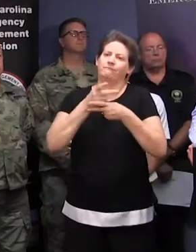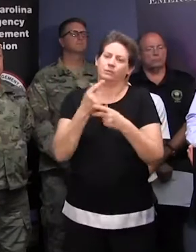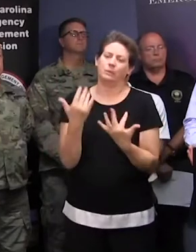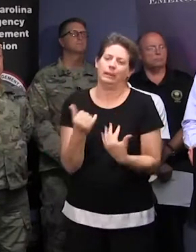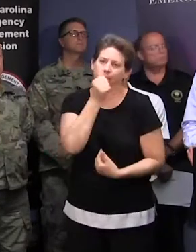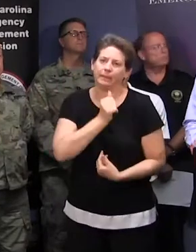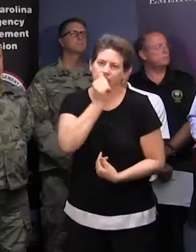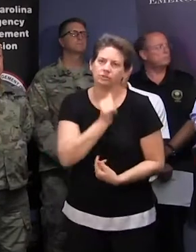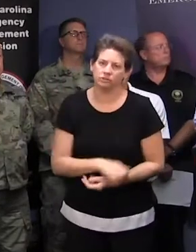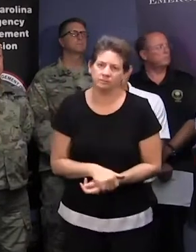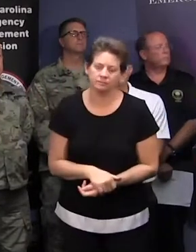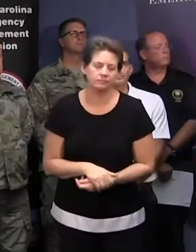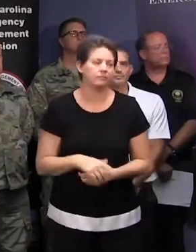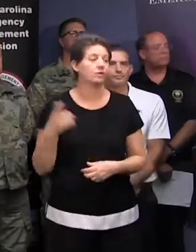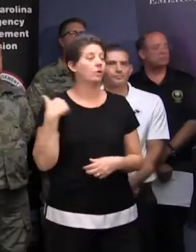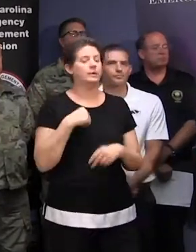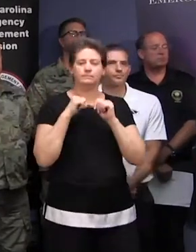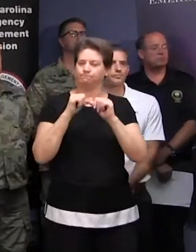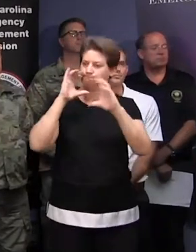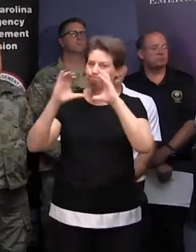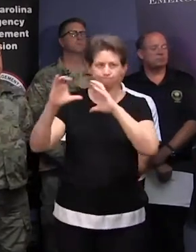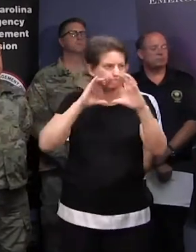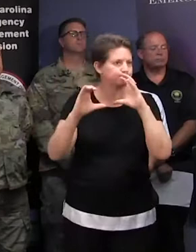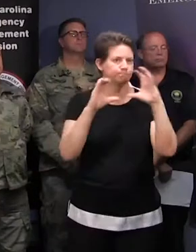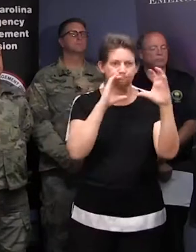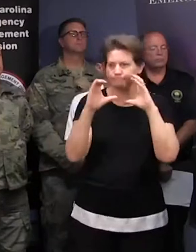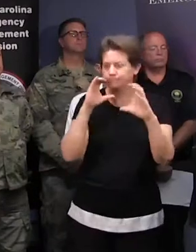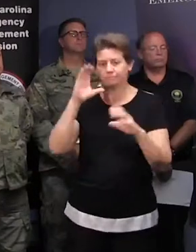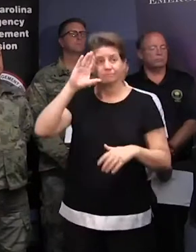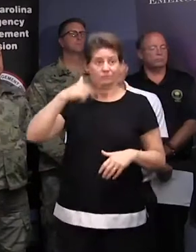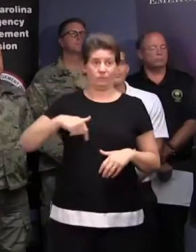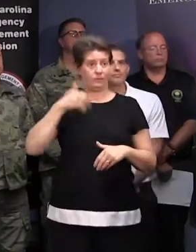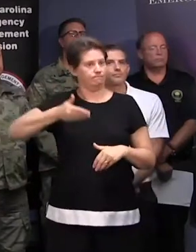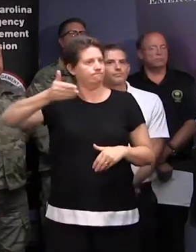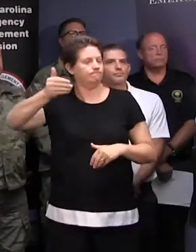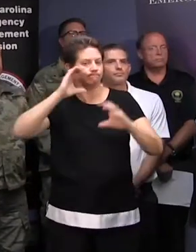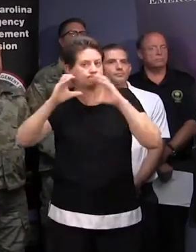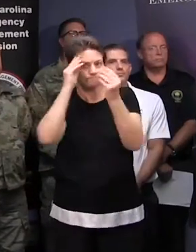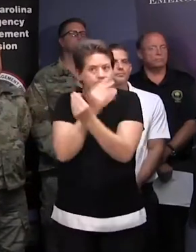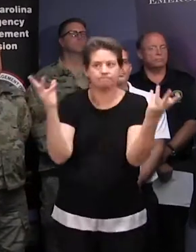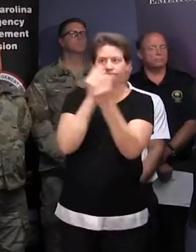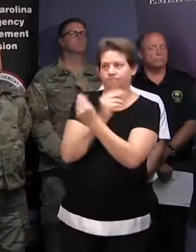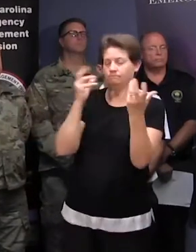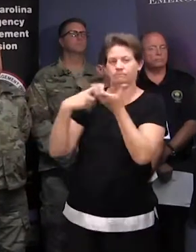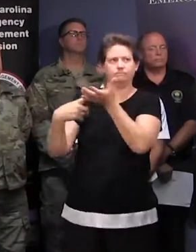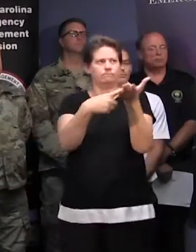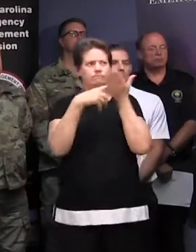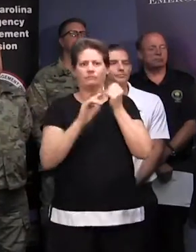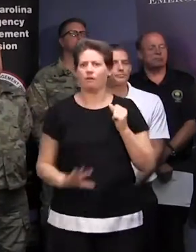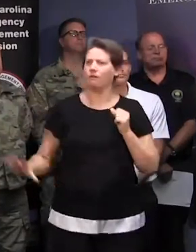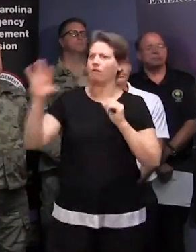communication, as you have noticed, over the days with these conferences and talking to people around the state. And we're not